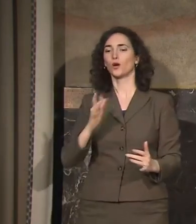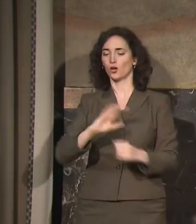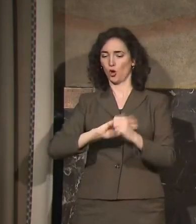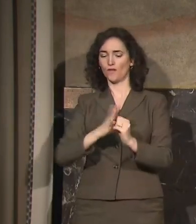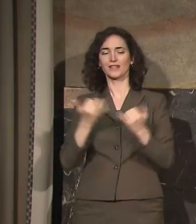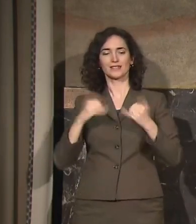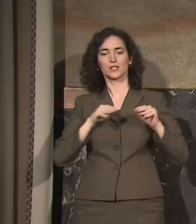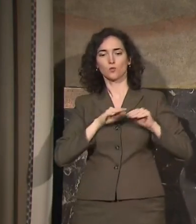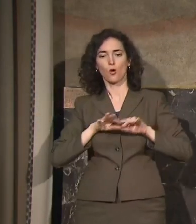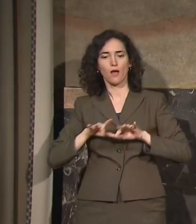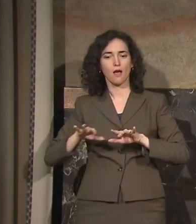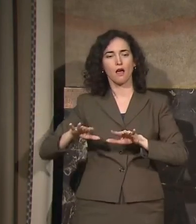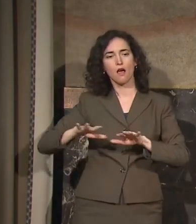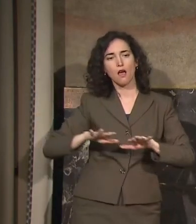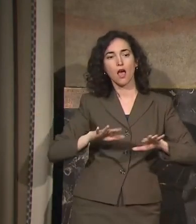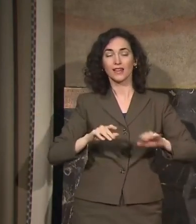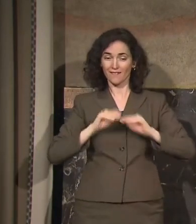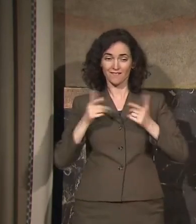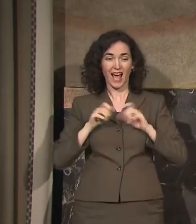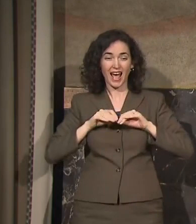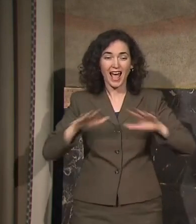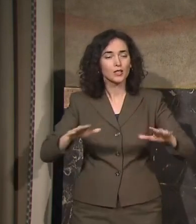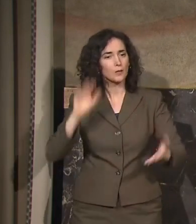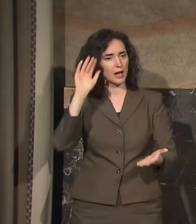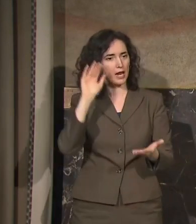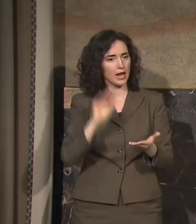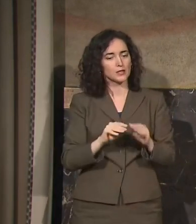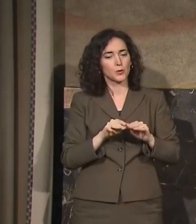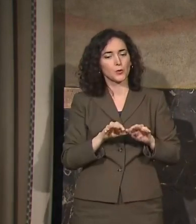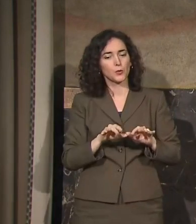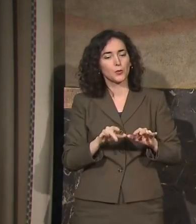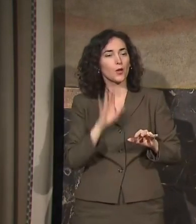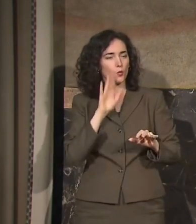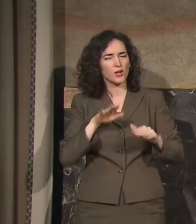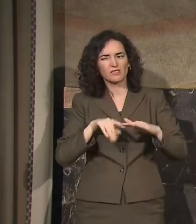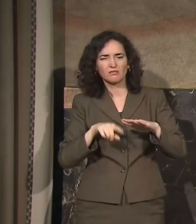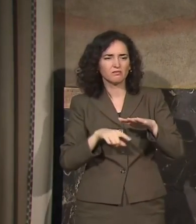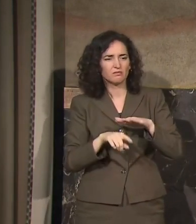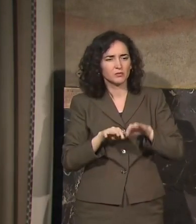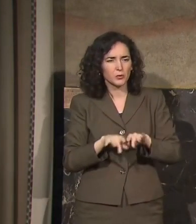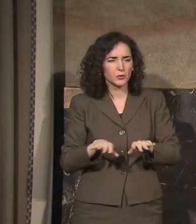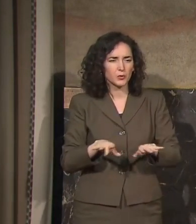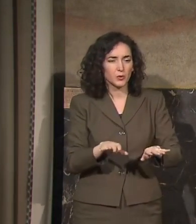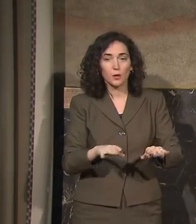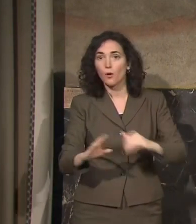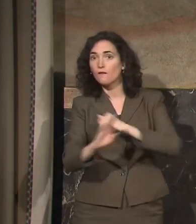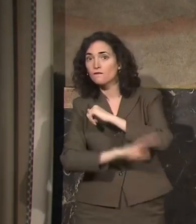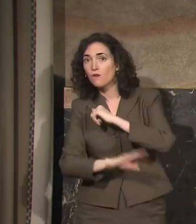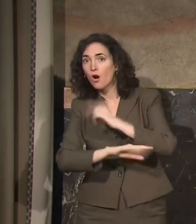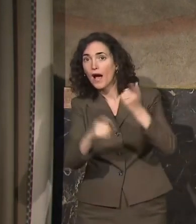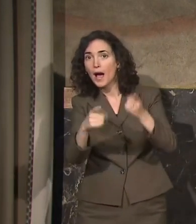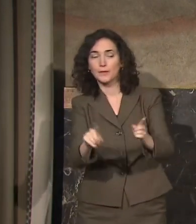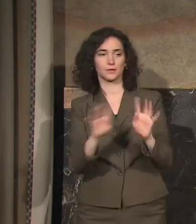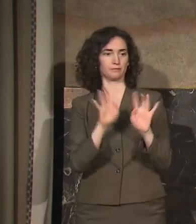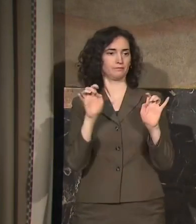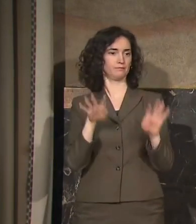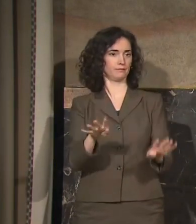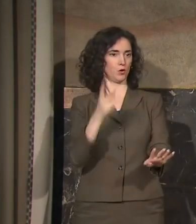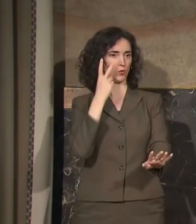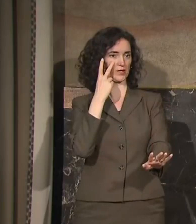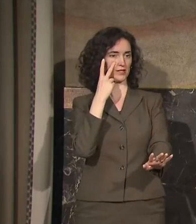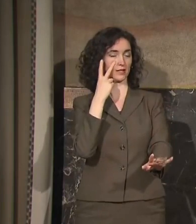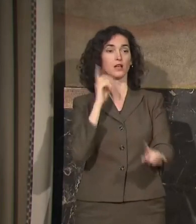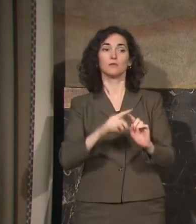And then whether it spikes back up in the fall, it remains to be seen. I will only tell you that we will be doing